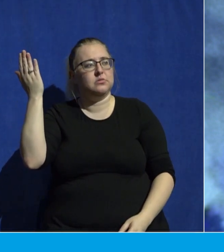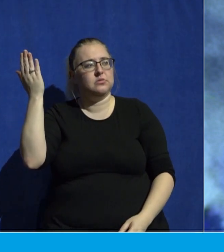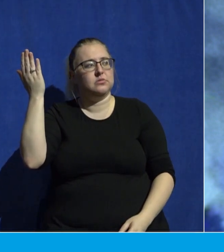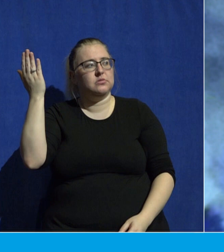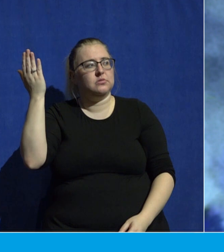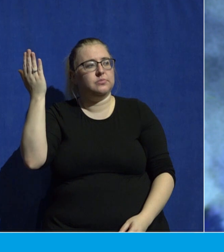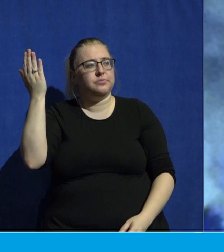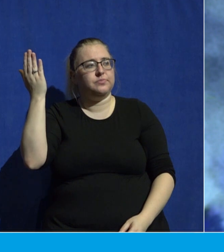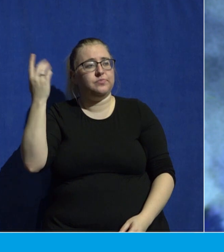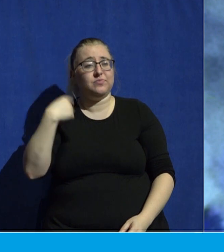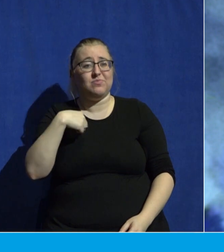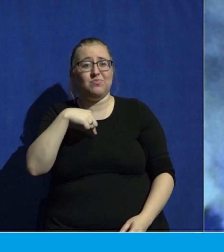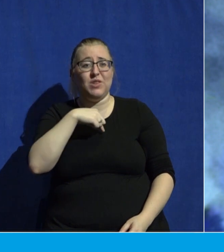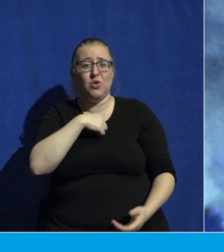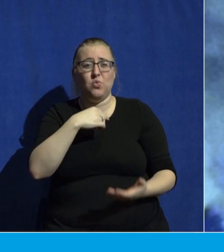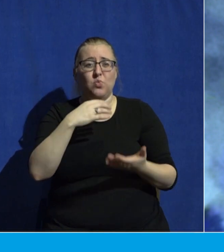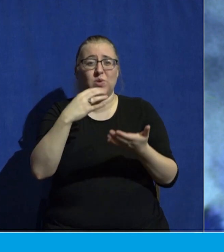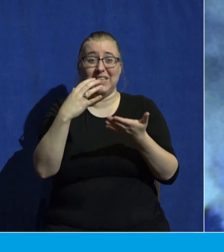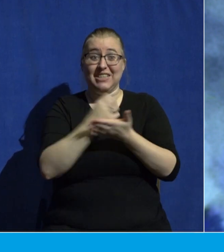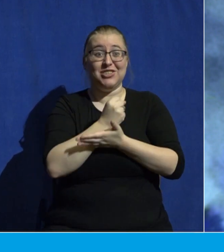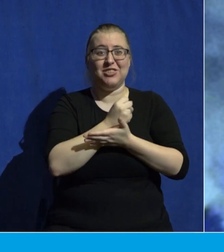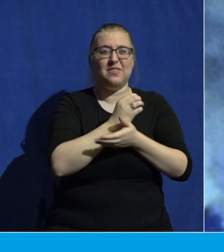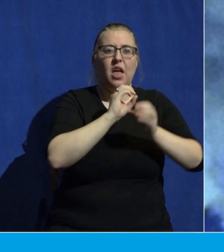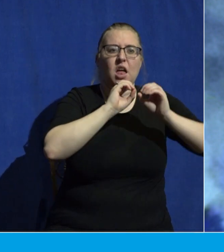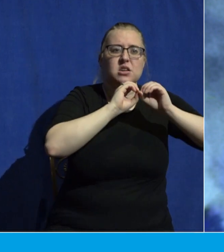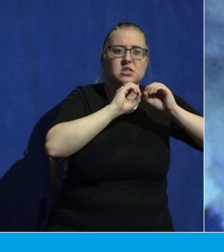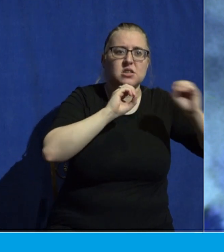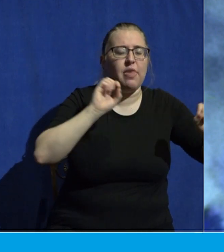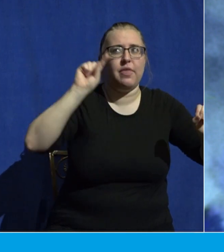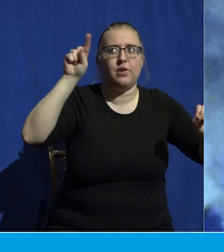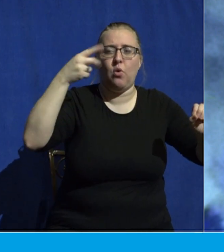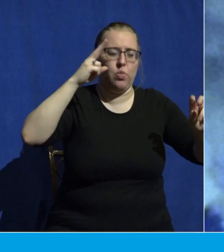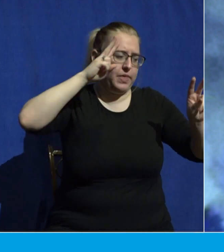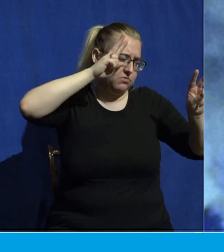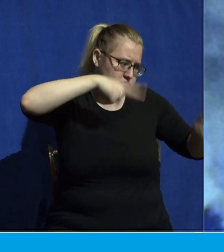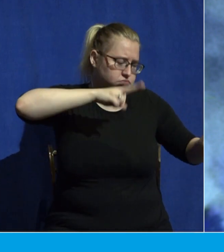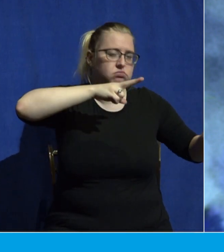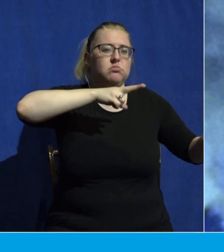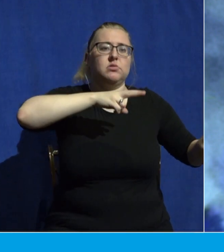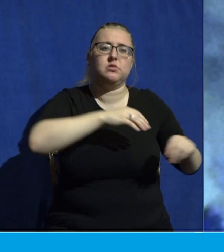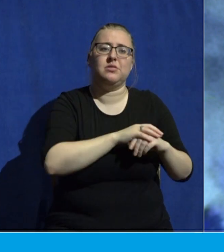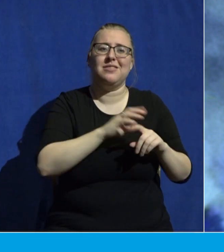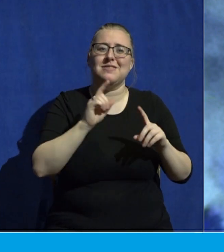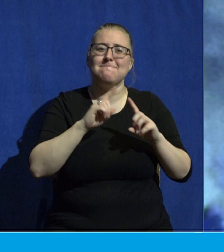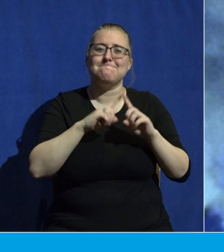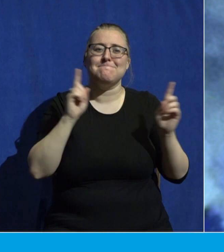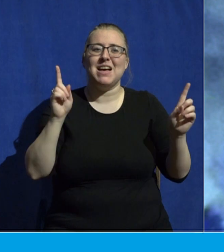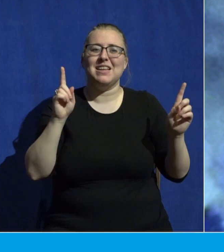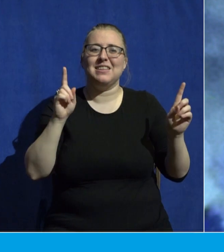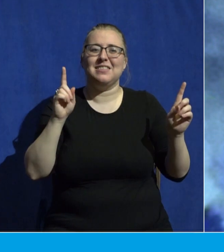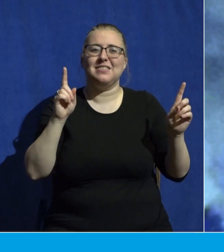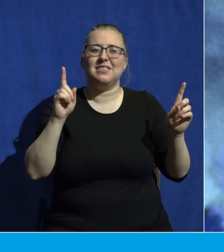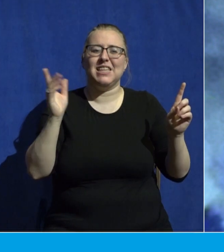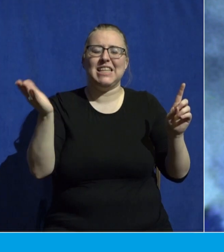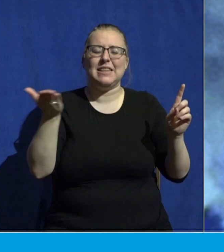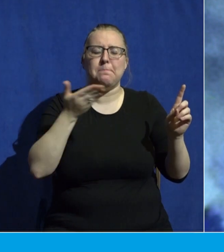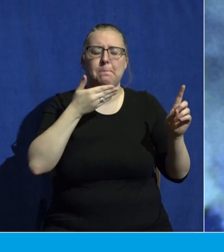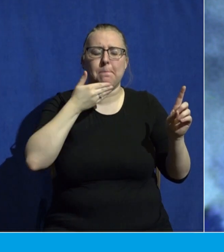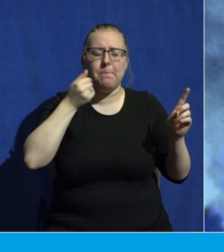We deserve nothing but judgment. But in the greatest news ever, in the gospel, we don't